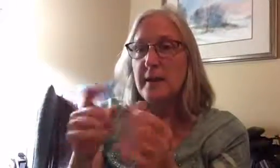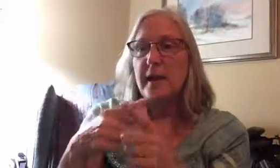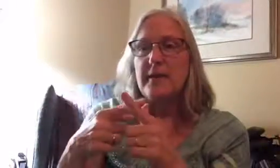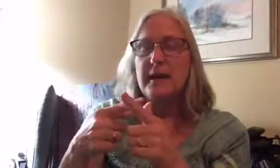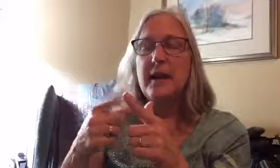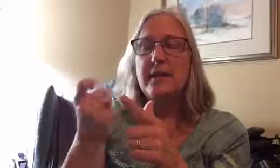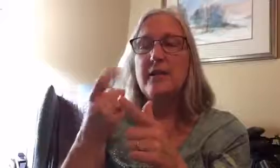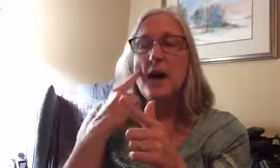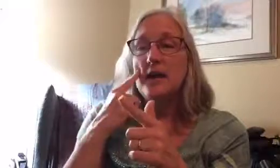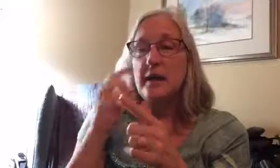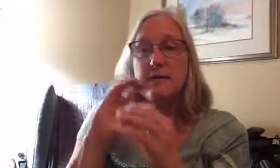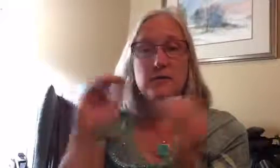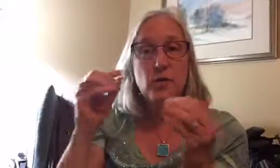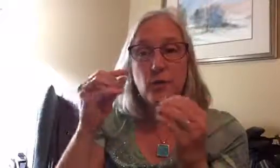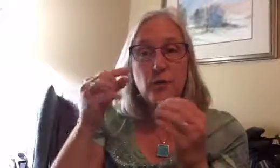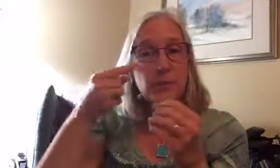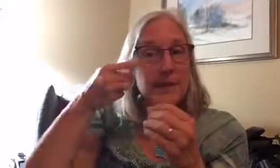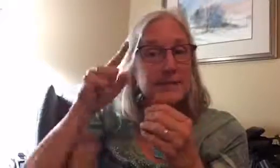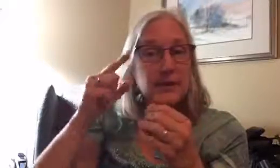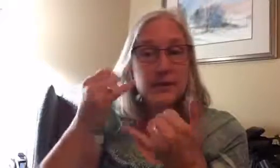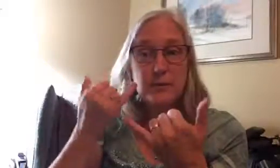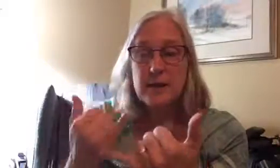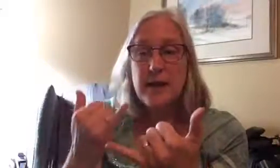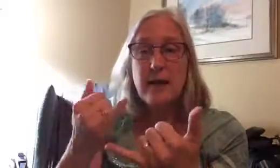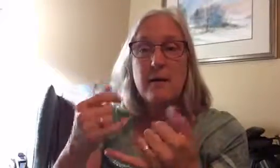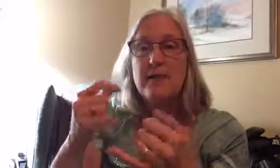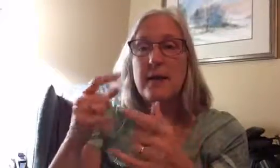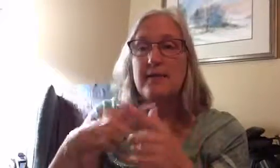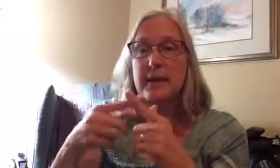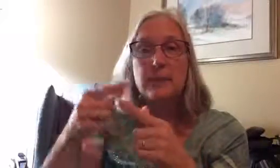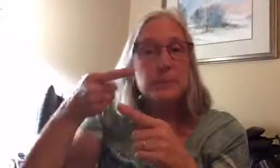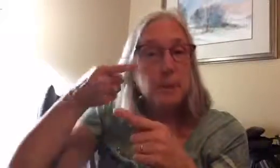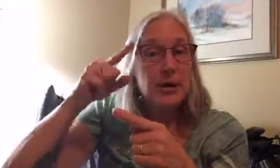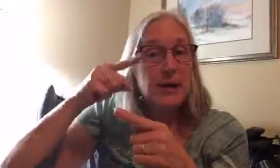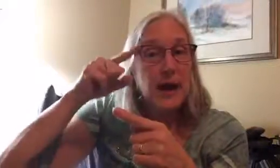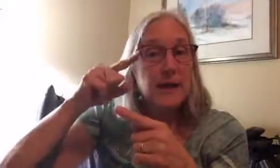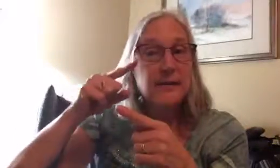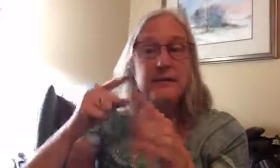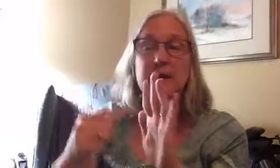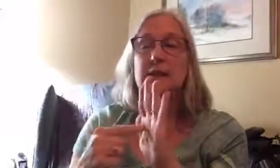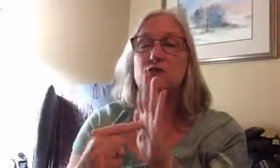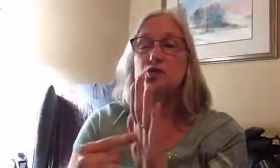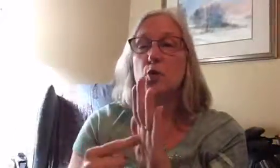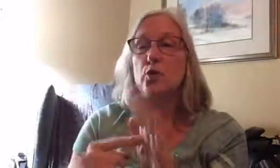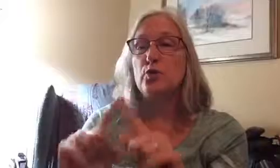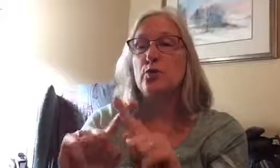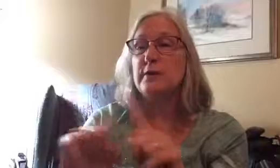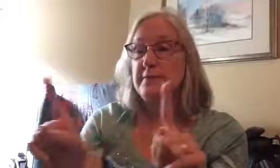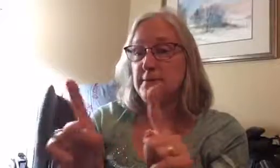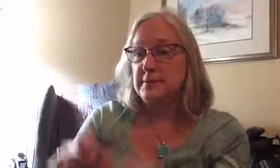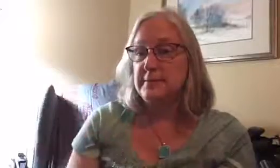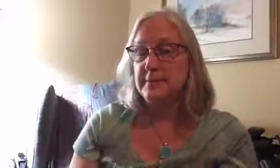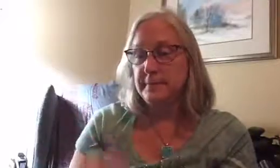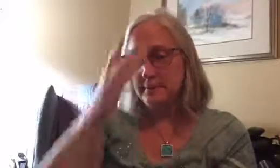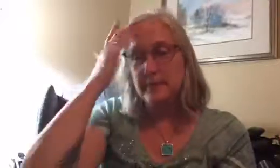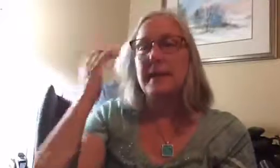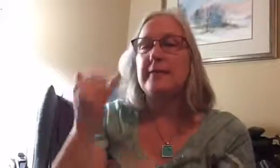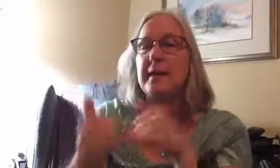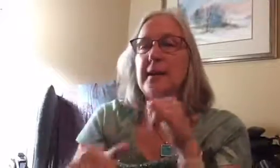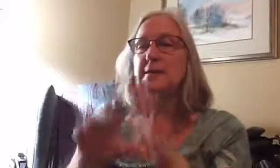and then i thought i have no mascara on right now i thought then i would put it on and show you the difference at the end